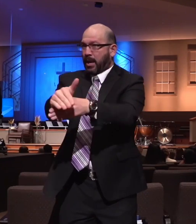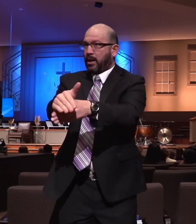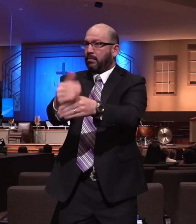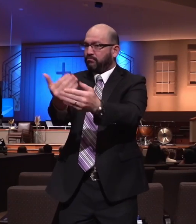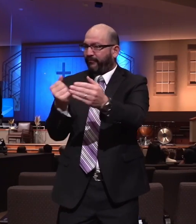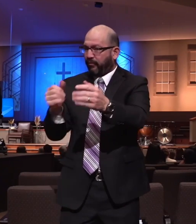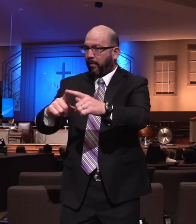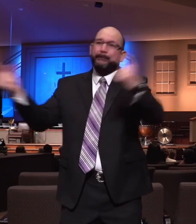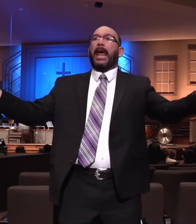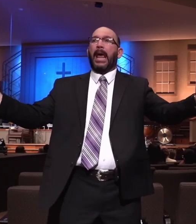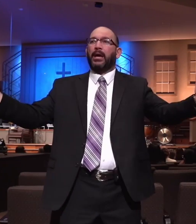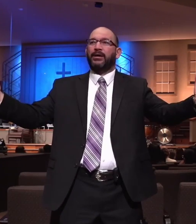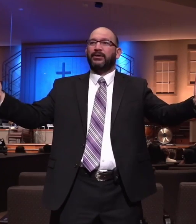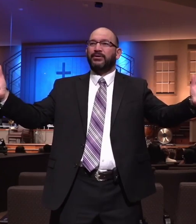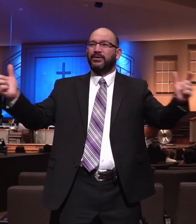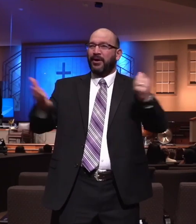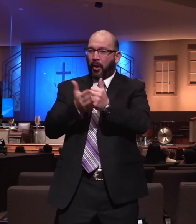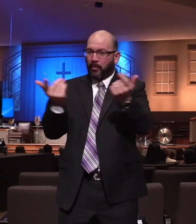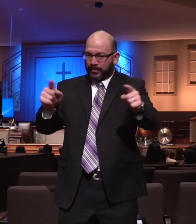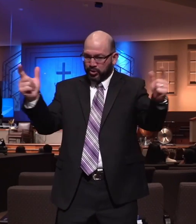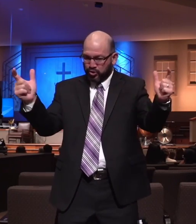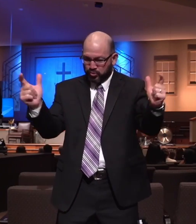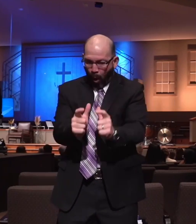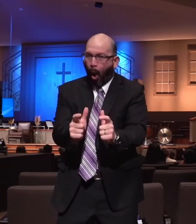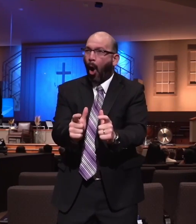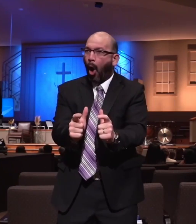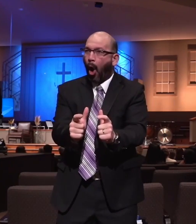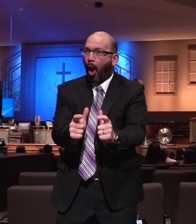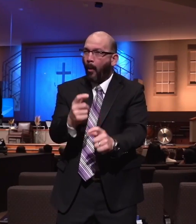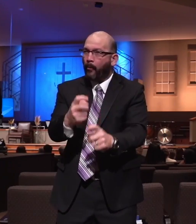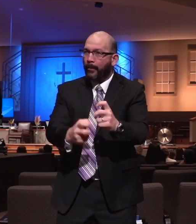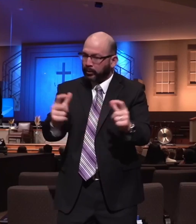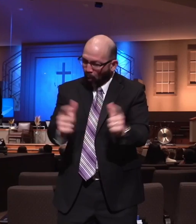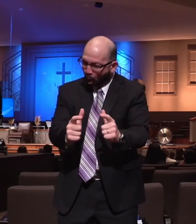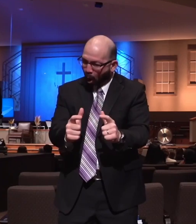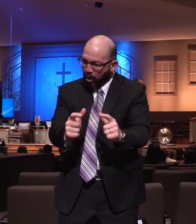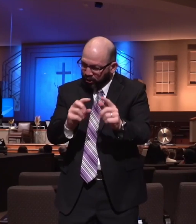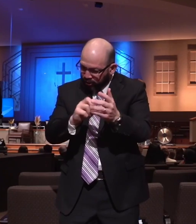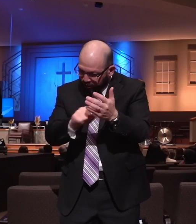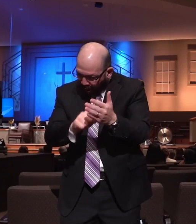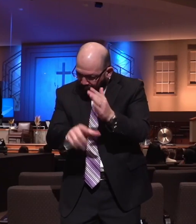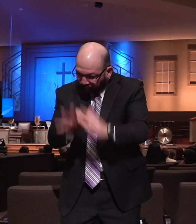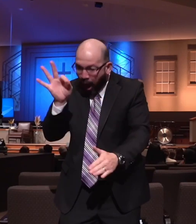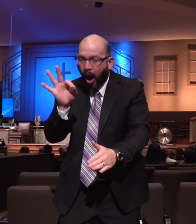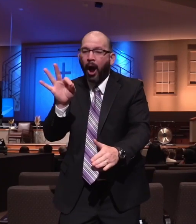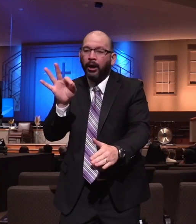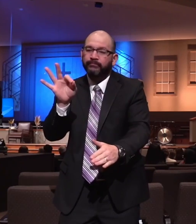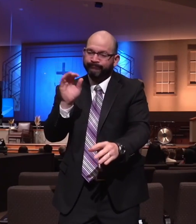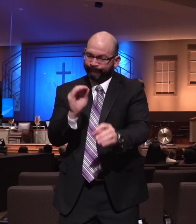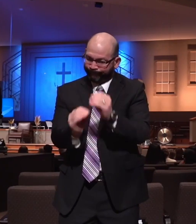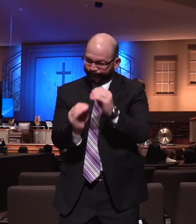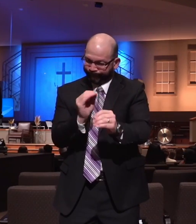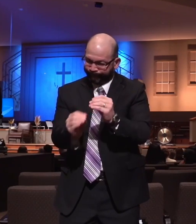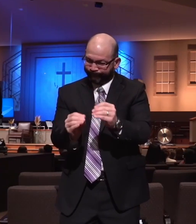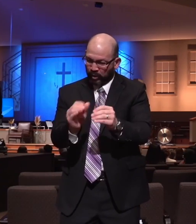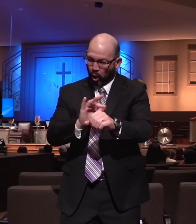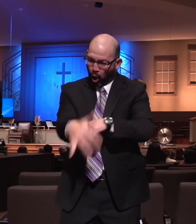I'm trying to help you tonight. That we need to be making the small assessments along the way before the big